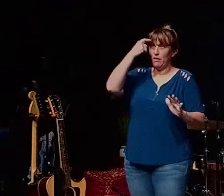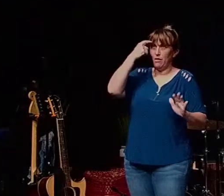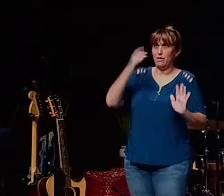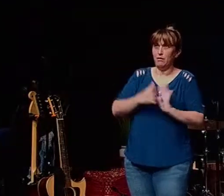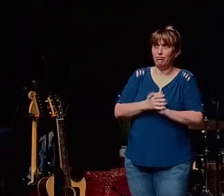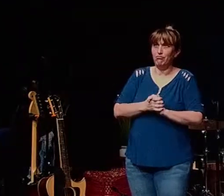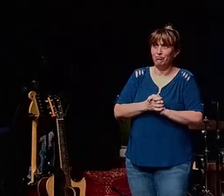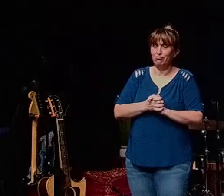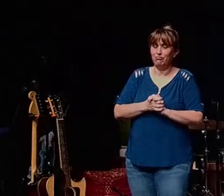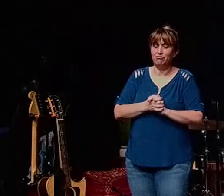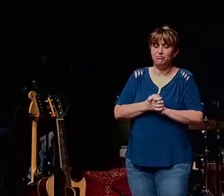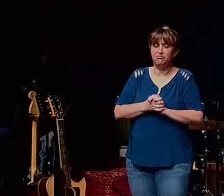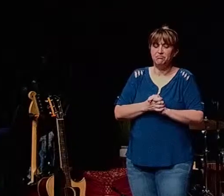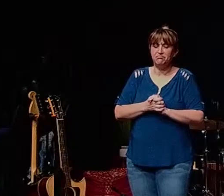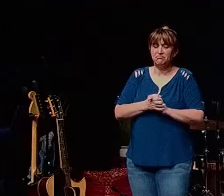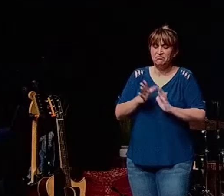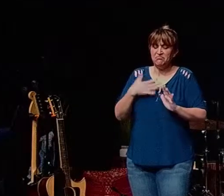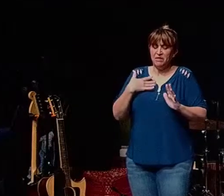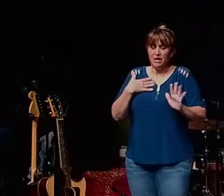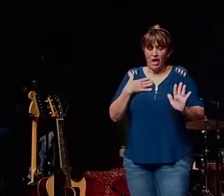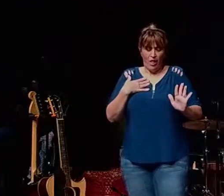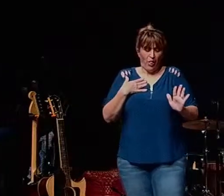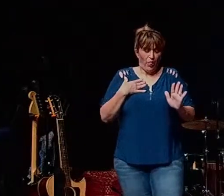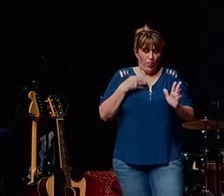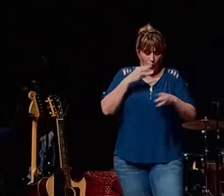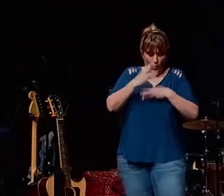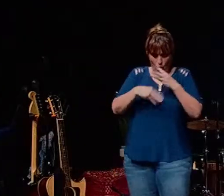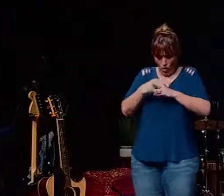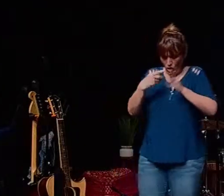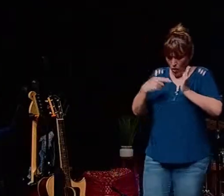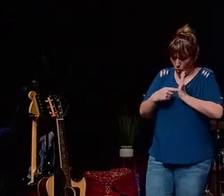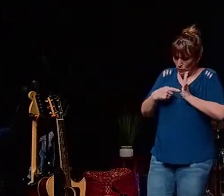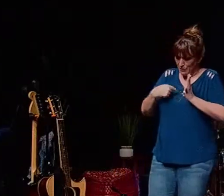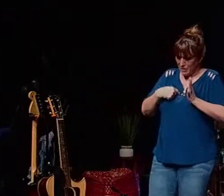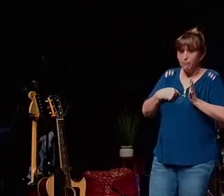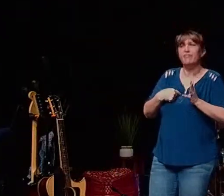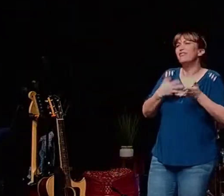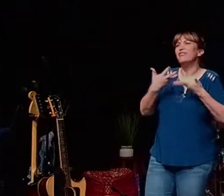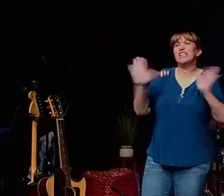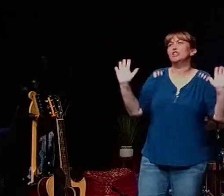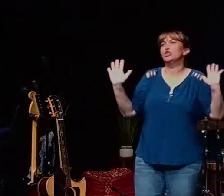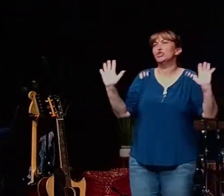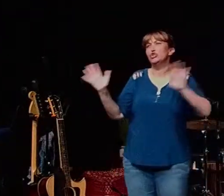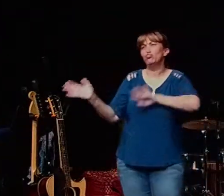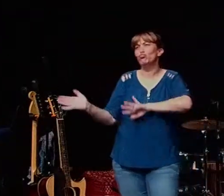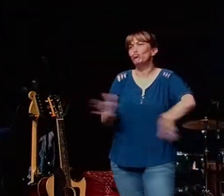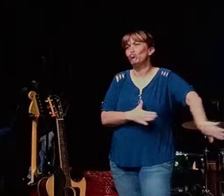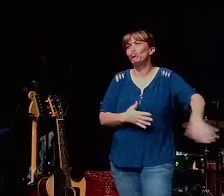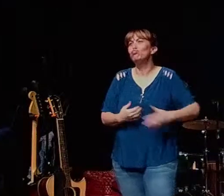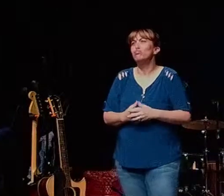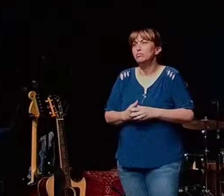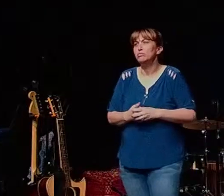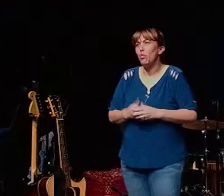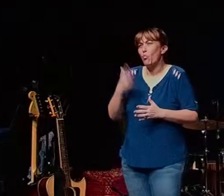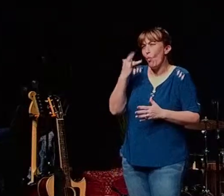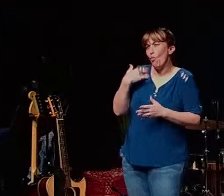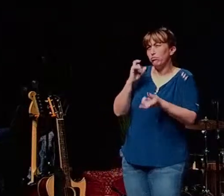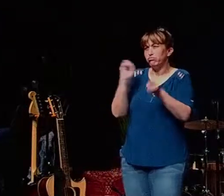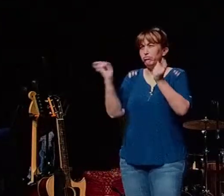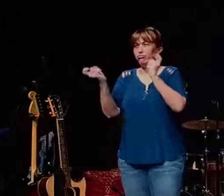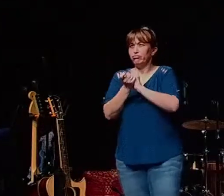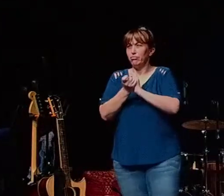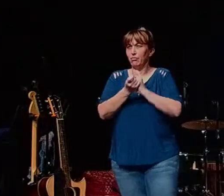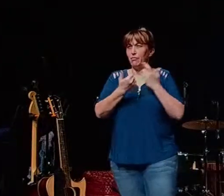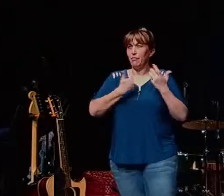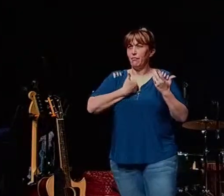in this sort of underlying sense that the world owes you something you know so that you can get transformation